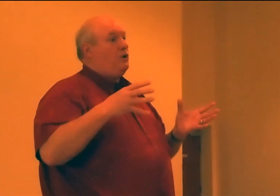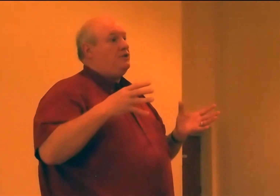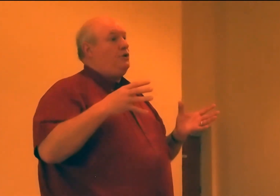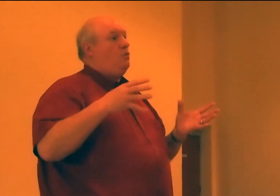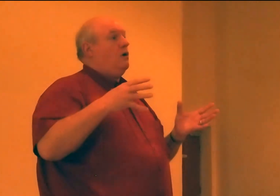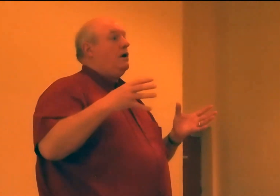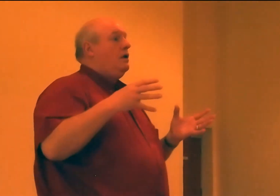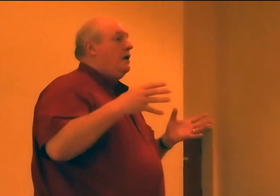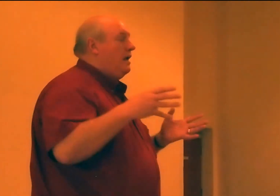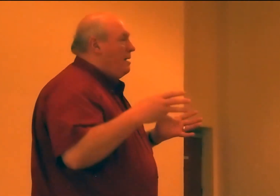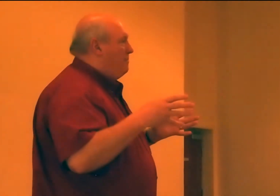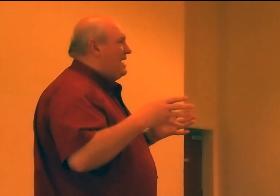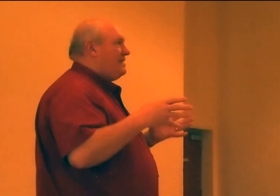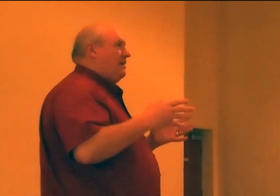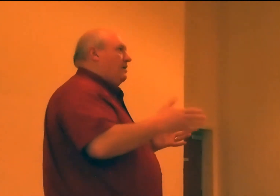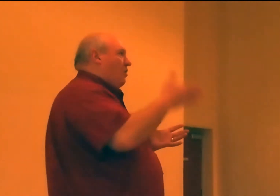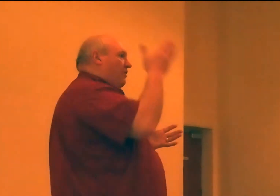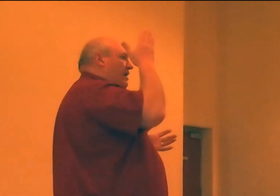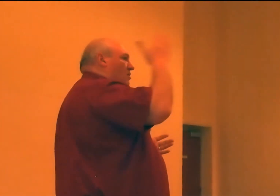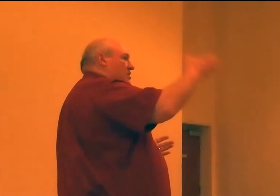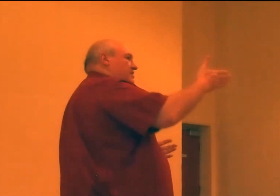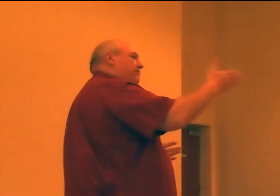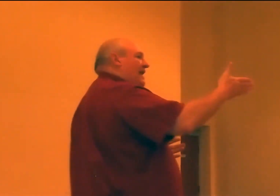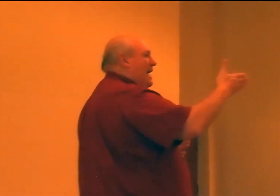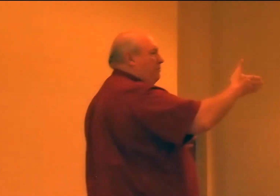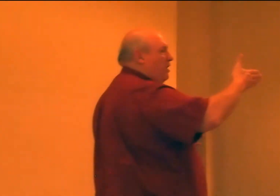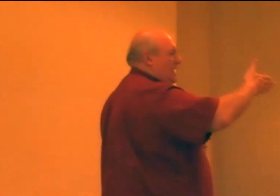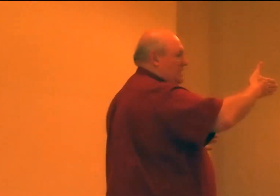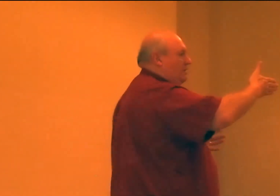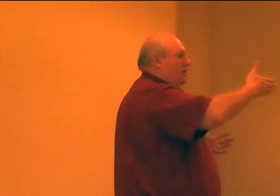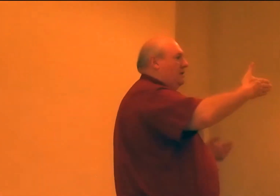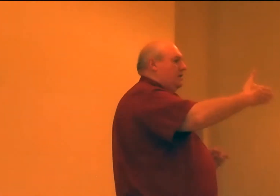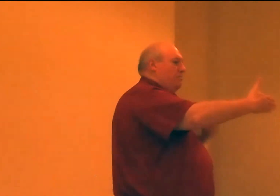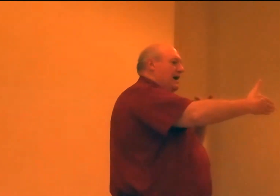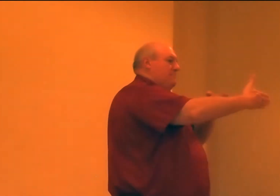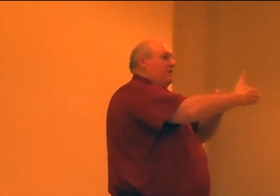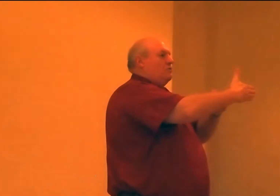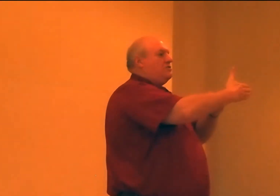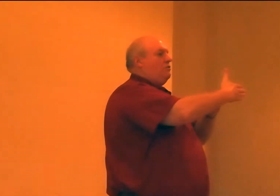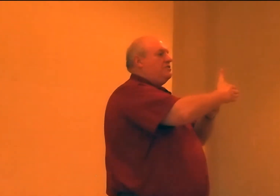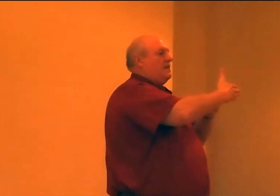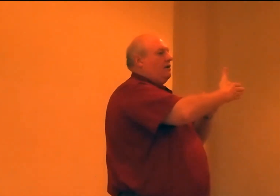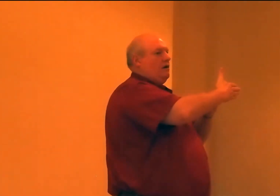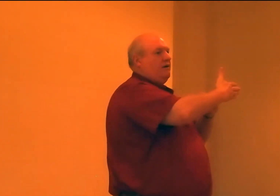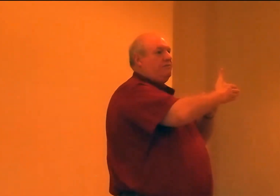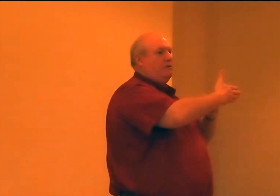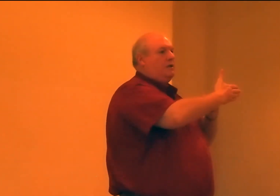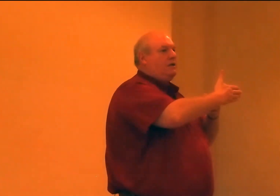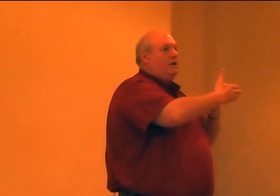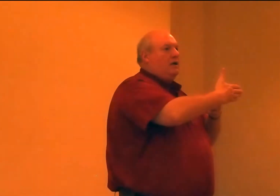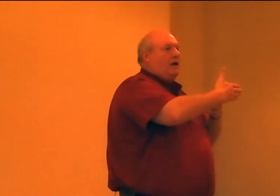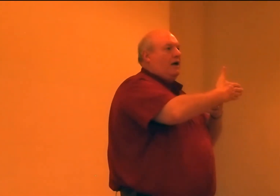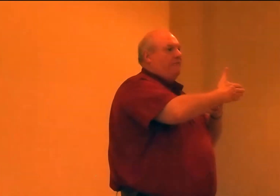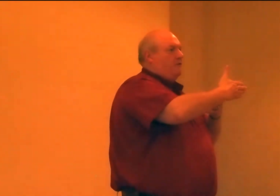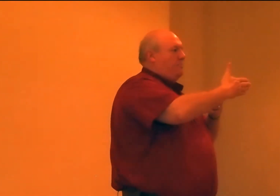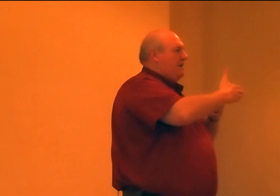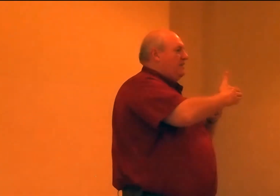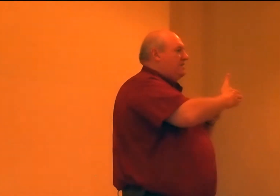to put two on. Basically all they are is a flat plate that the pipe goes through the center of. For a PVC